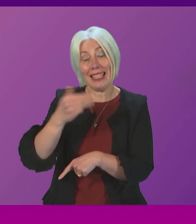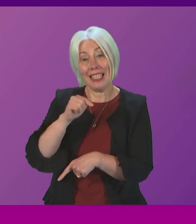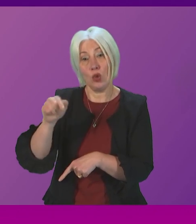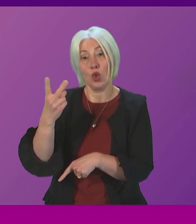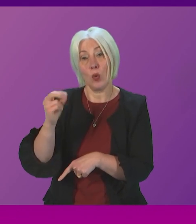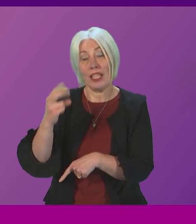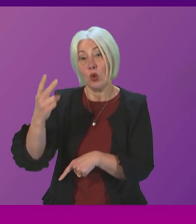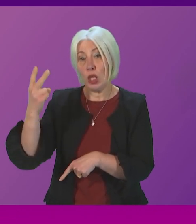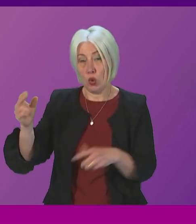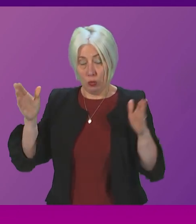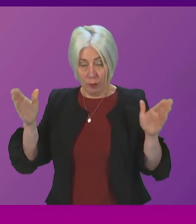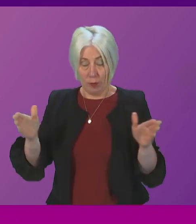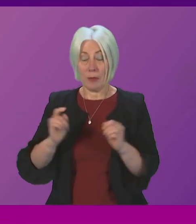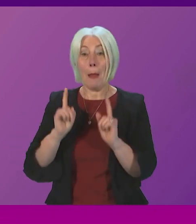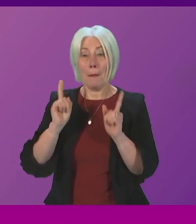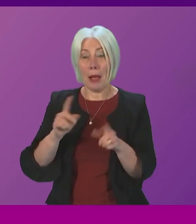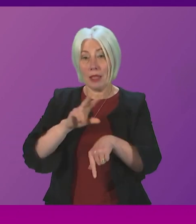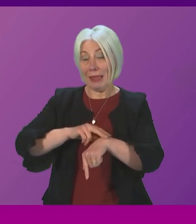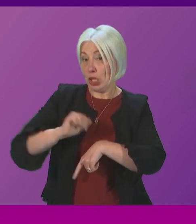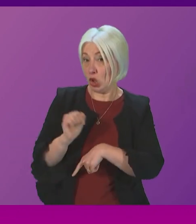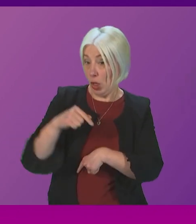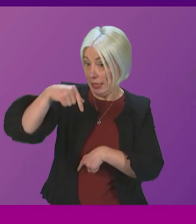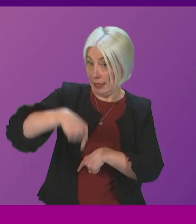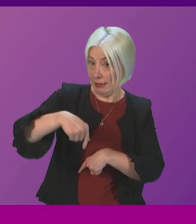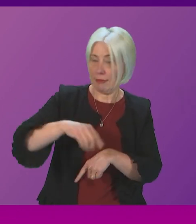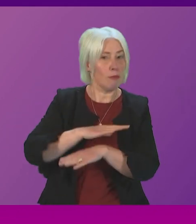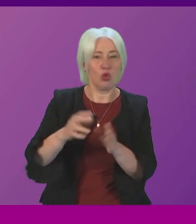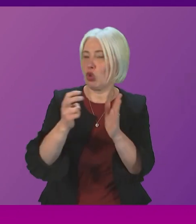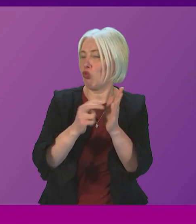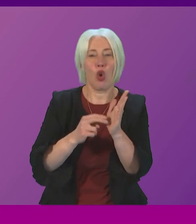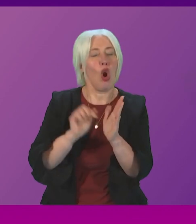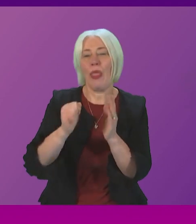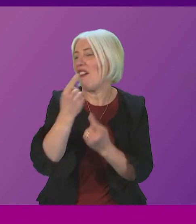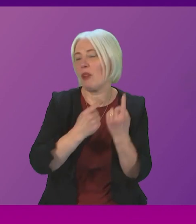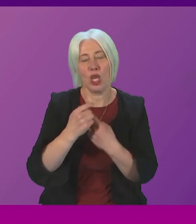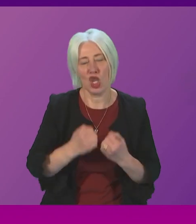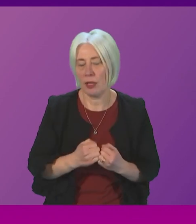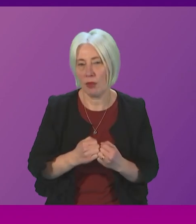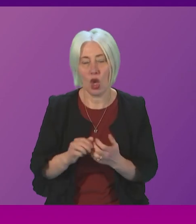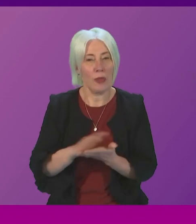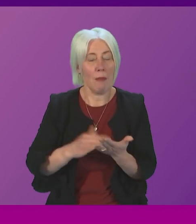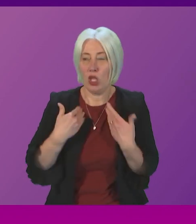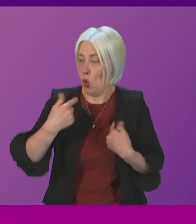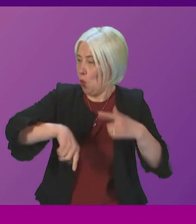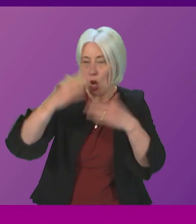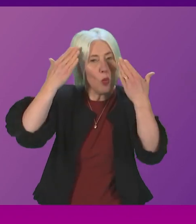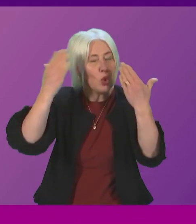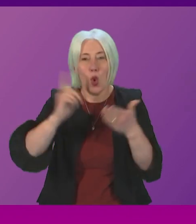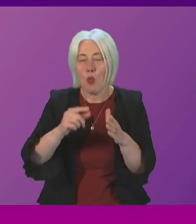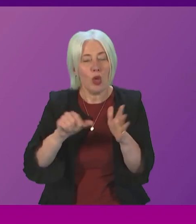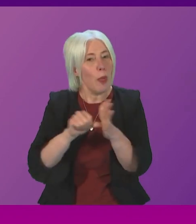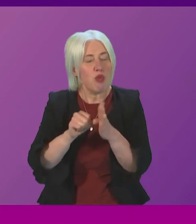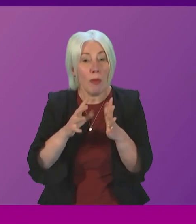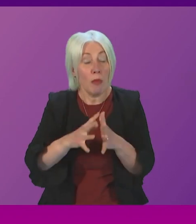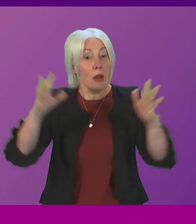2022 However, Police Scotland does not record such data and therefore we do not know the scale of the problem